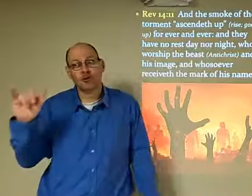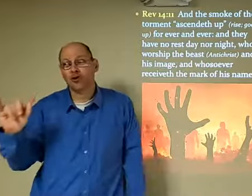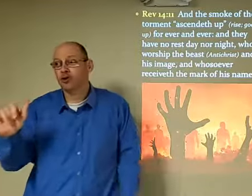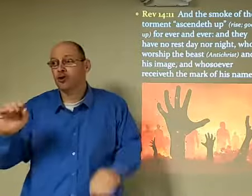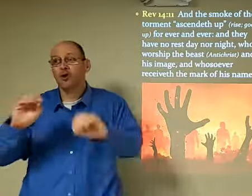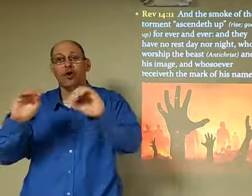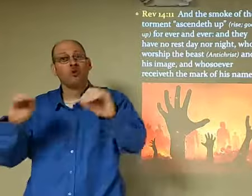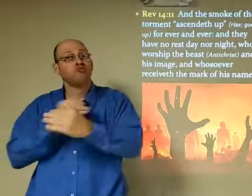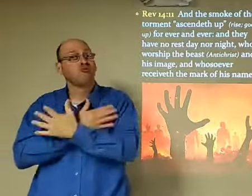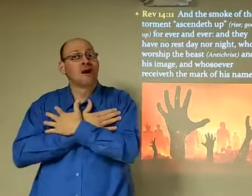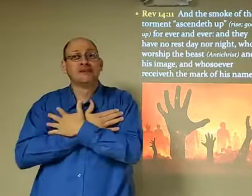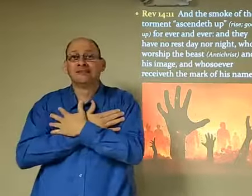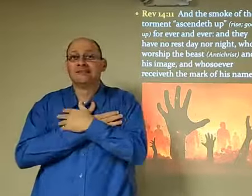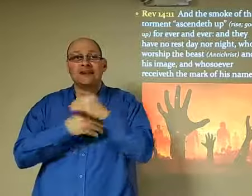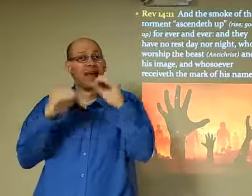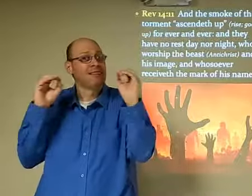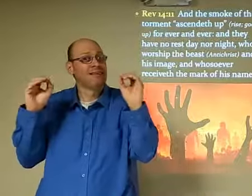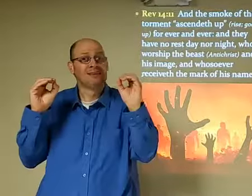It's forever, people. There's no rest.